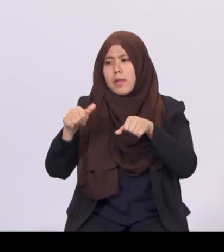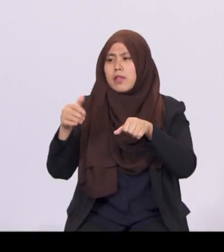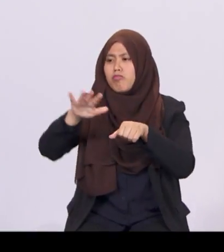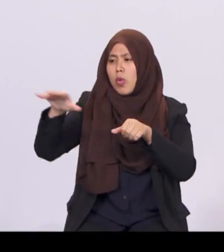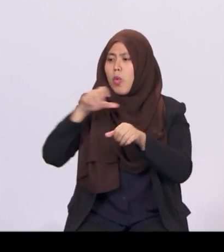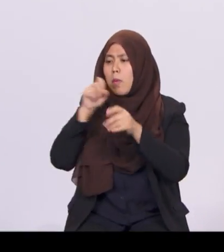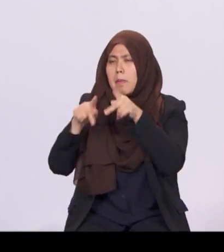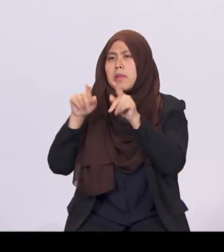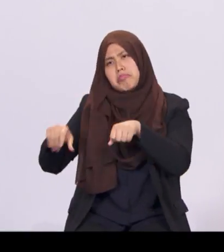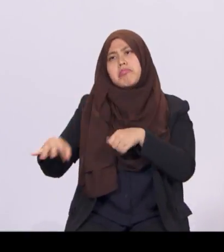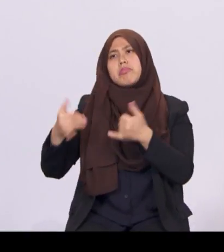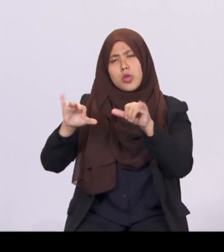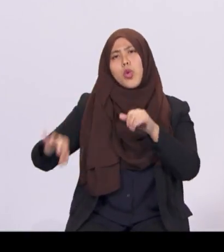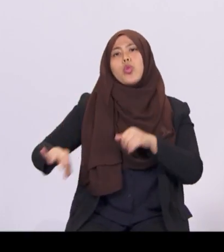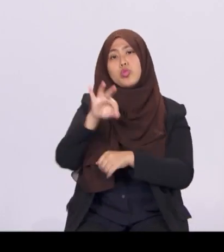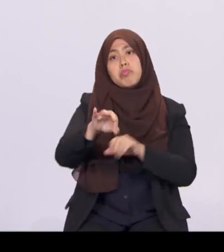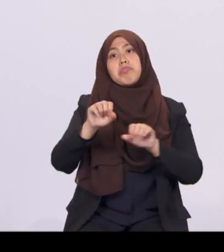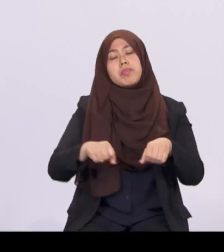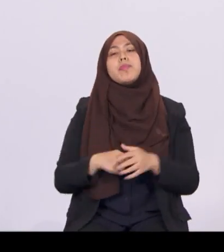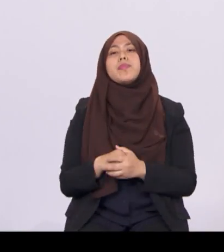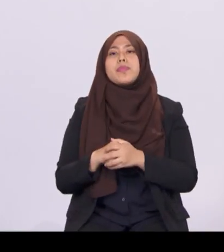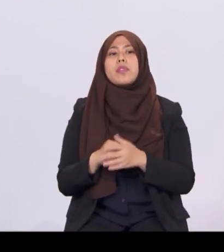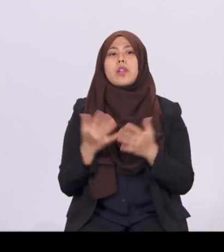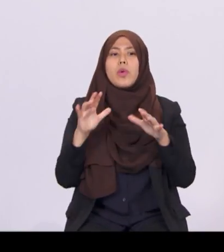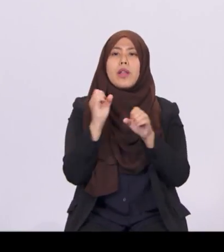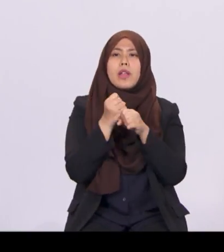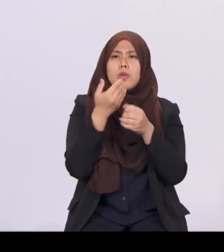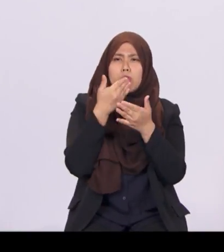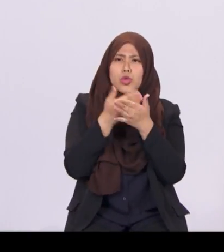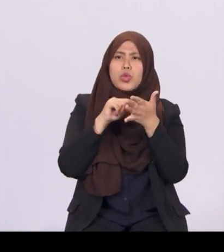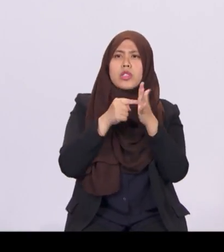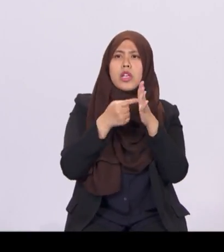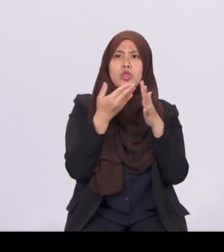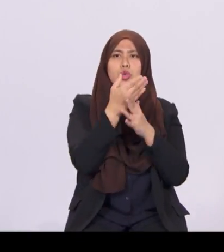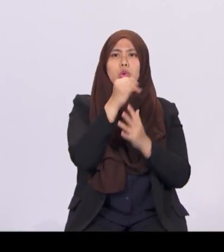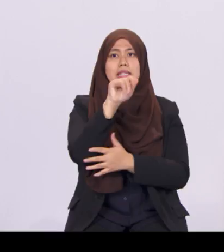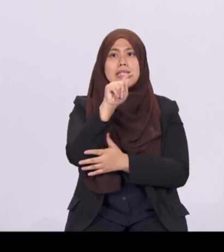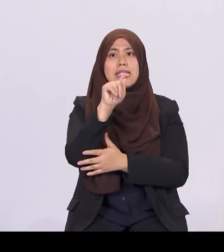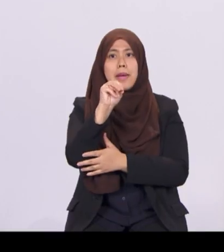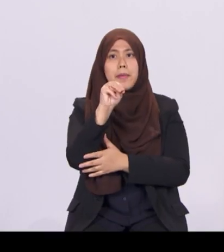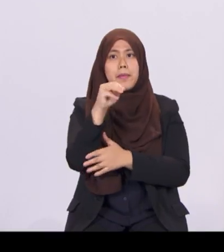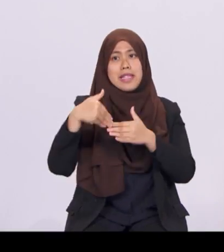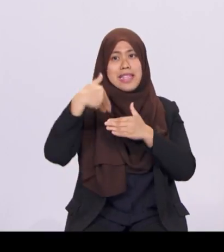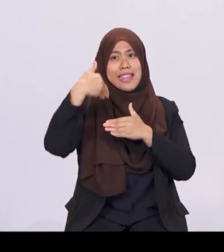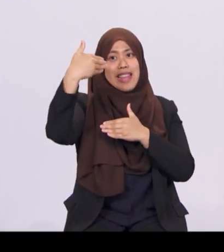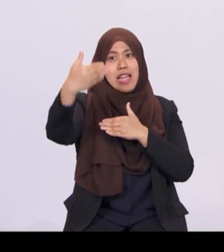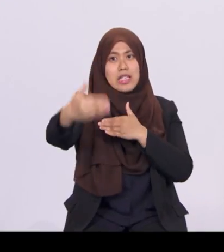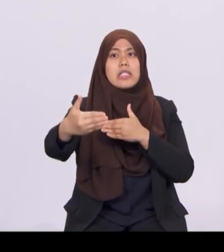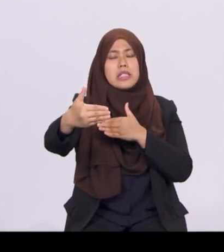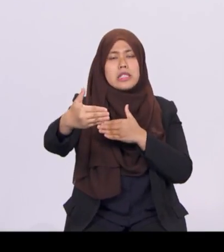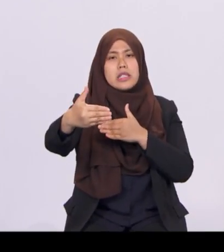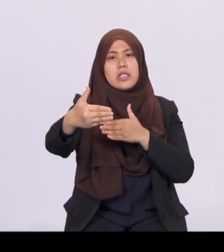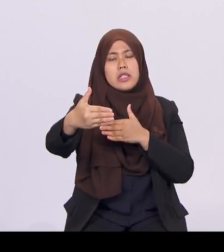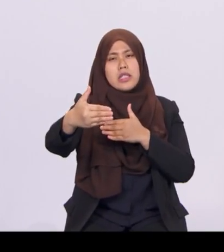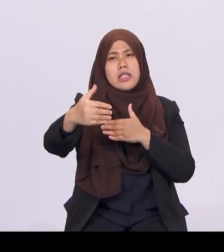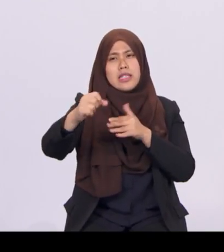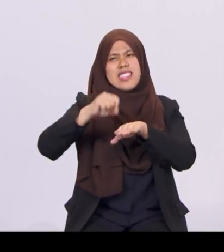We have made a good start through the ITMs. In the next phase of our ITM journey, we will take a more cluster-based